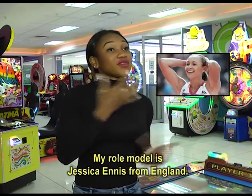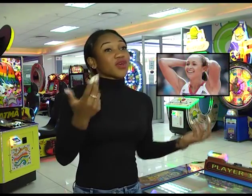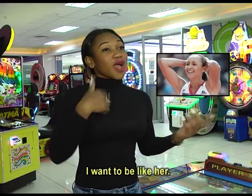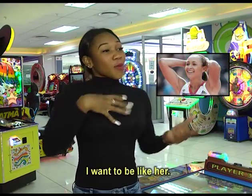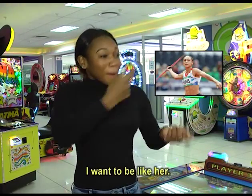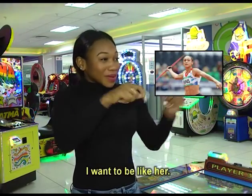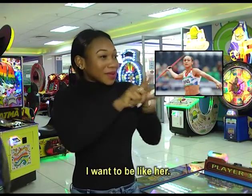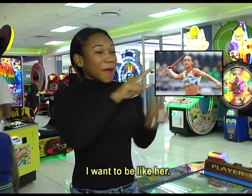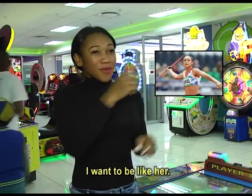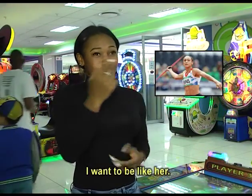I want to be like her.